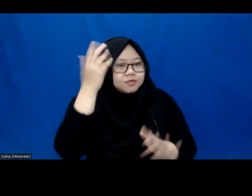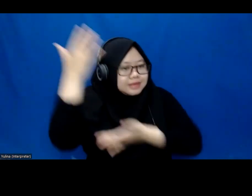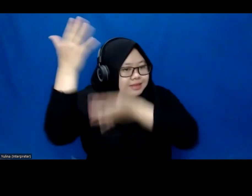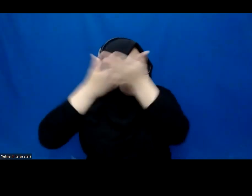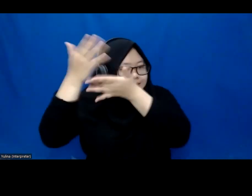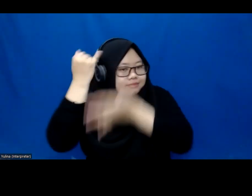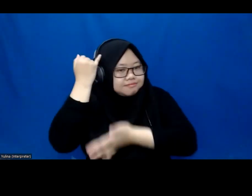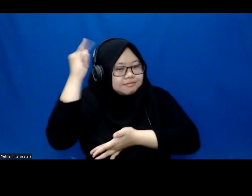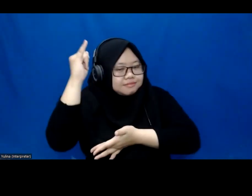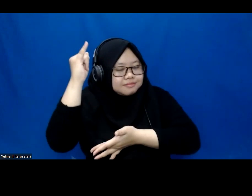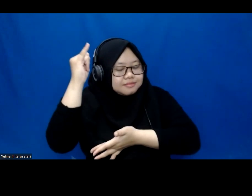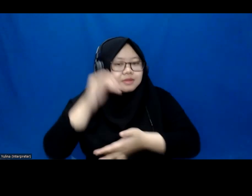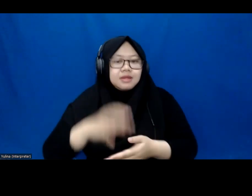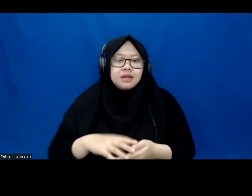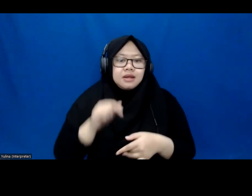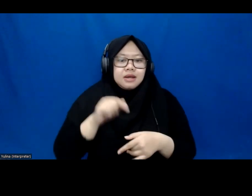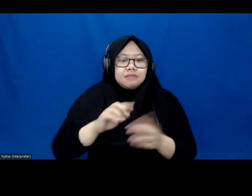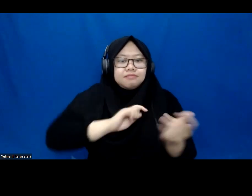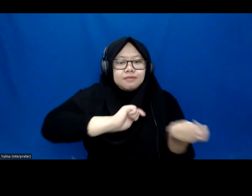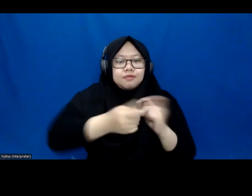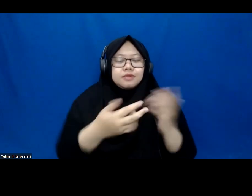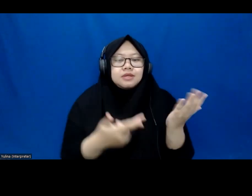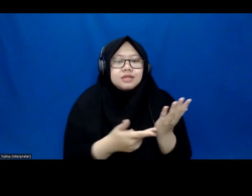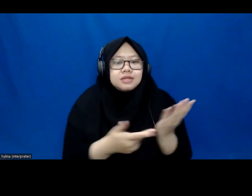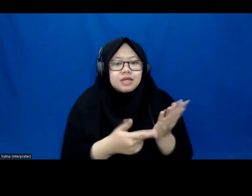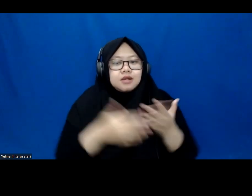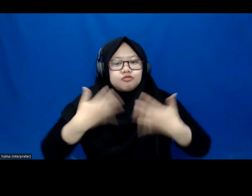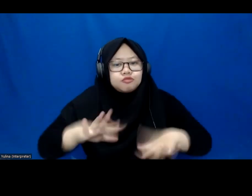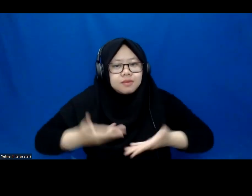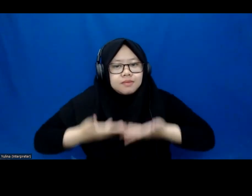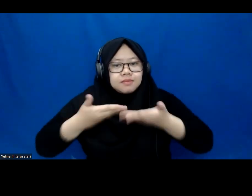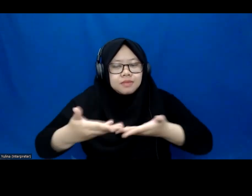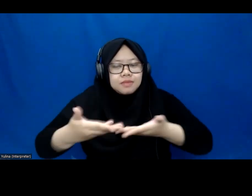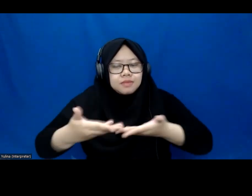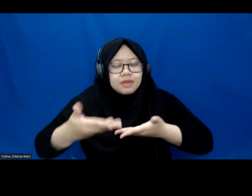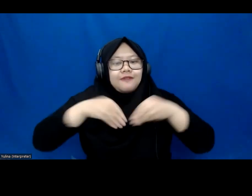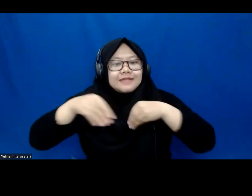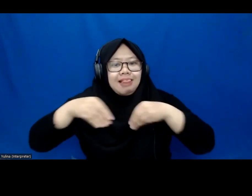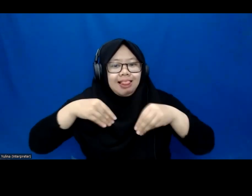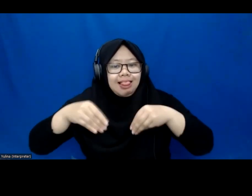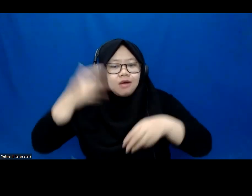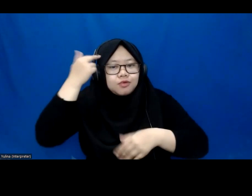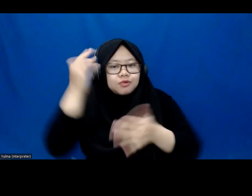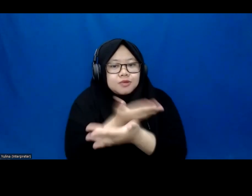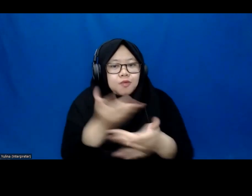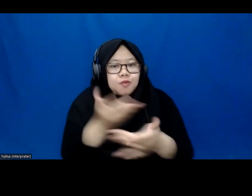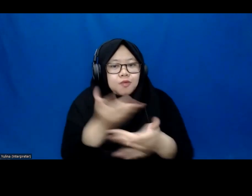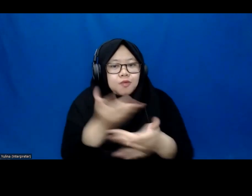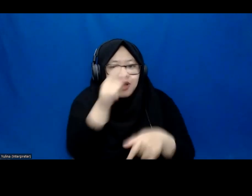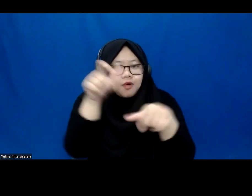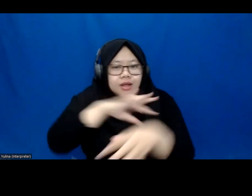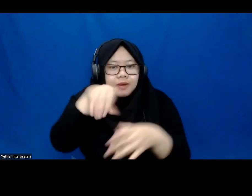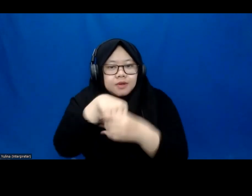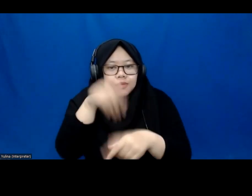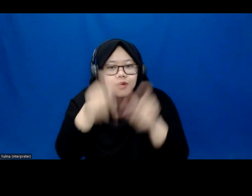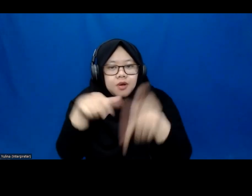actually, the digital transformation has offered a flexibility for all of us, including the people with